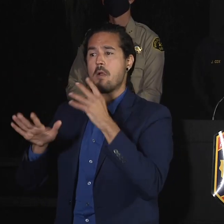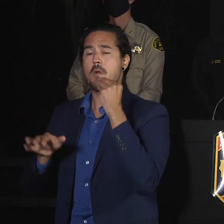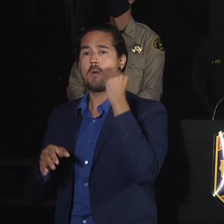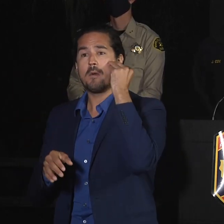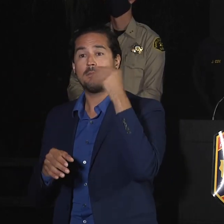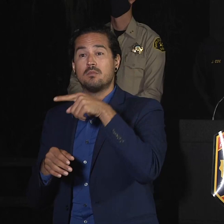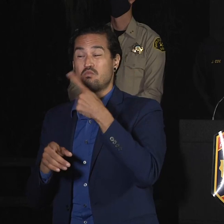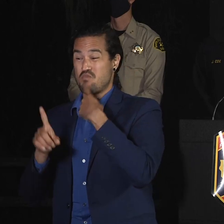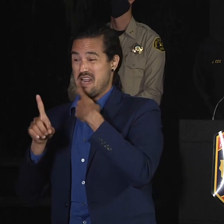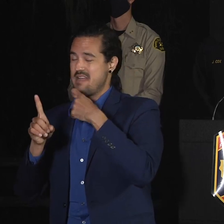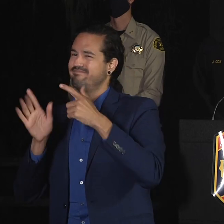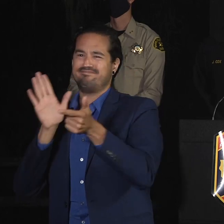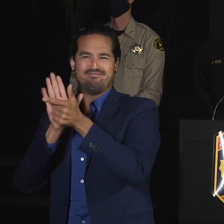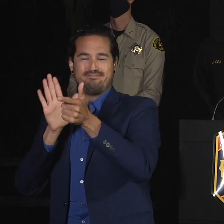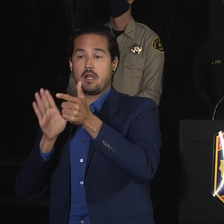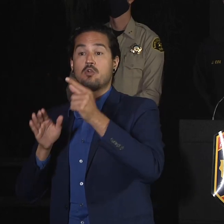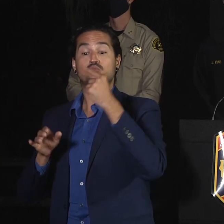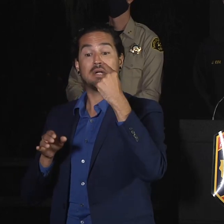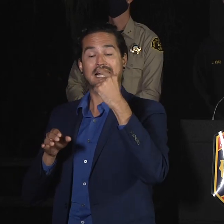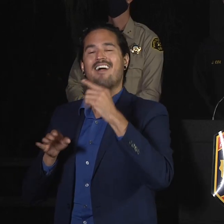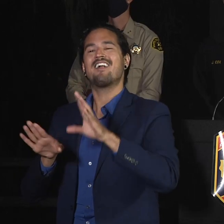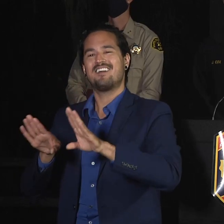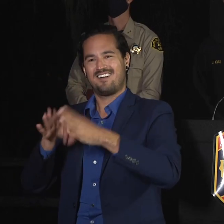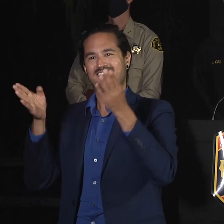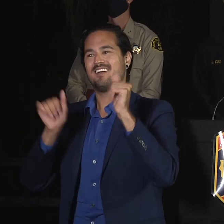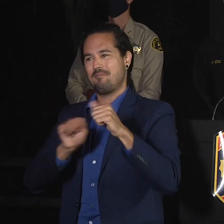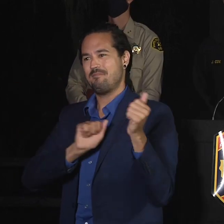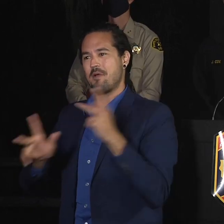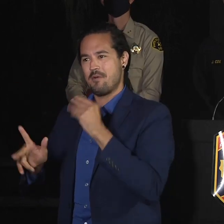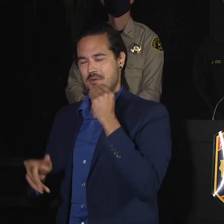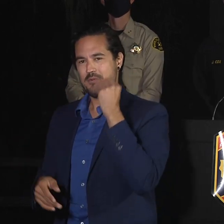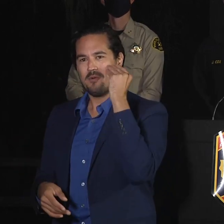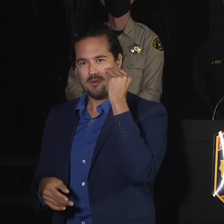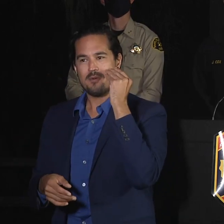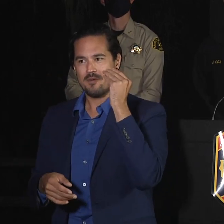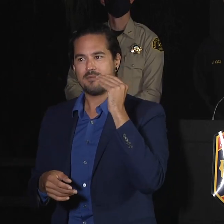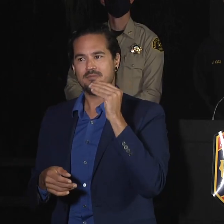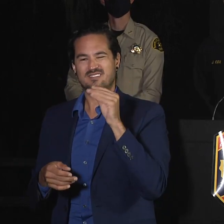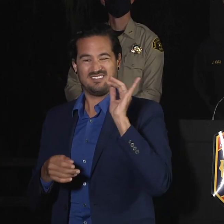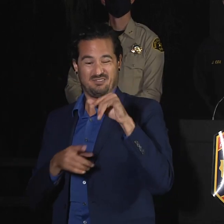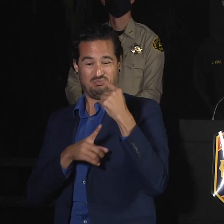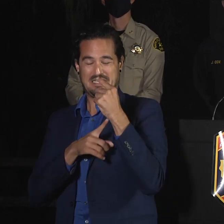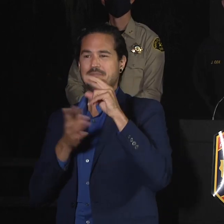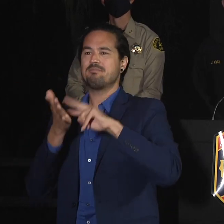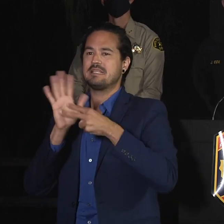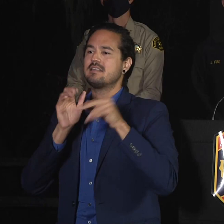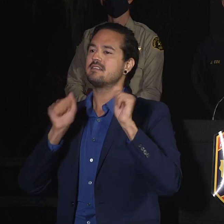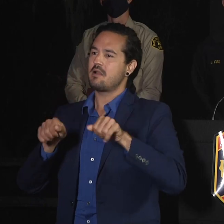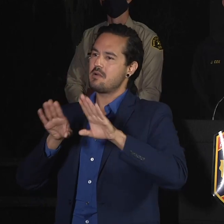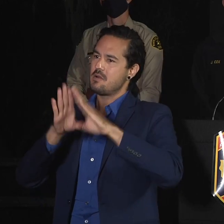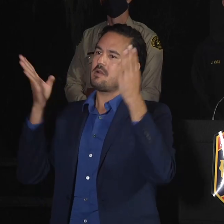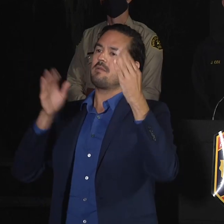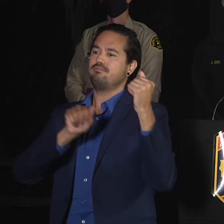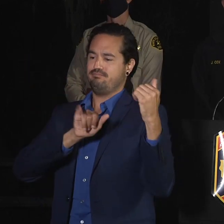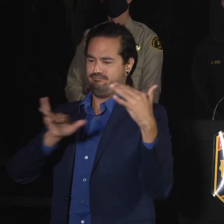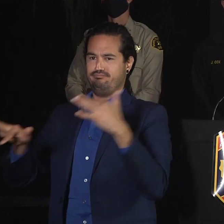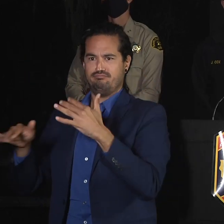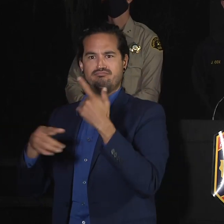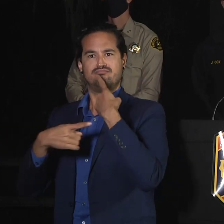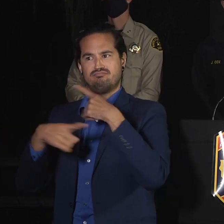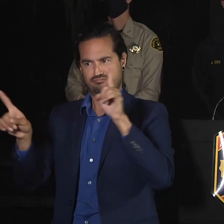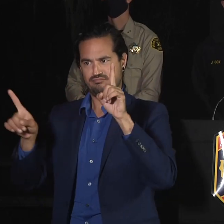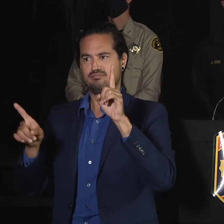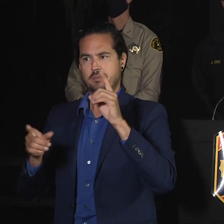a zone that has been repopulated or approved for repopulation. And once again, for those that have identified through the